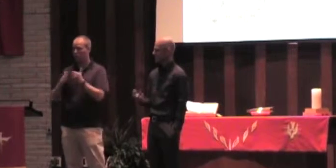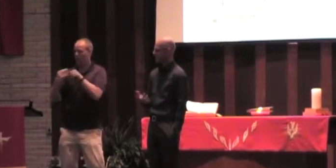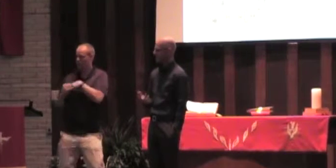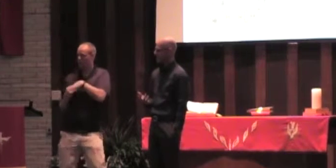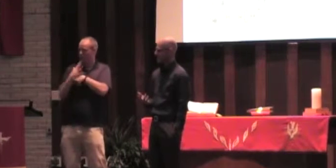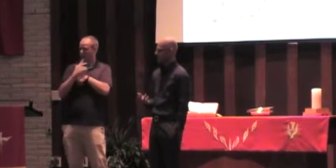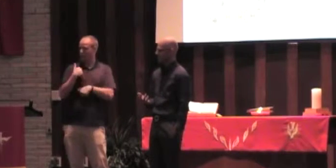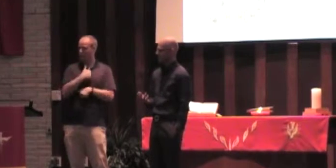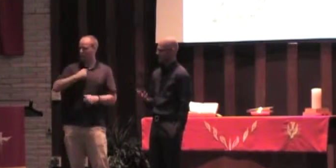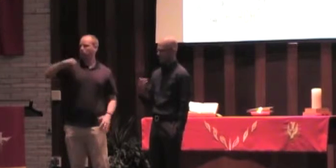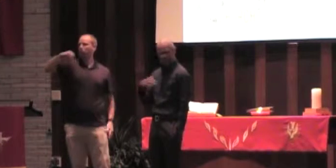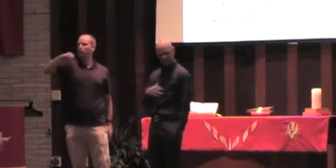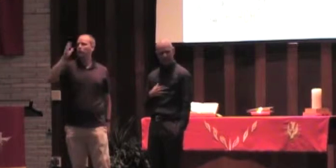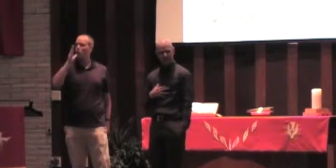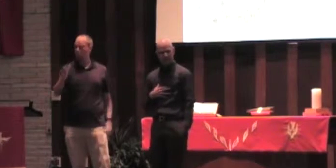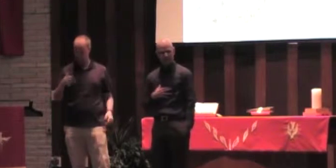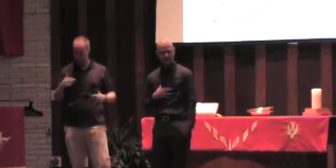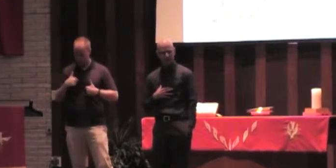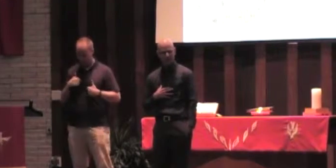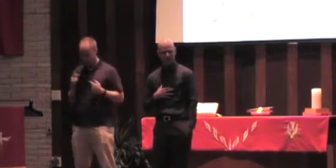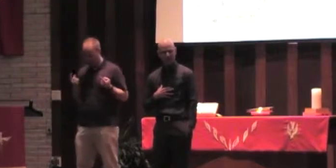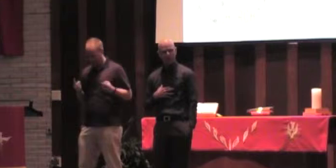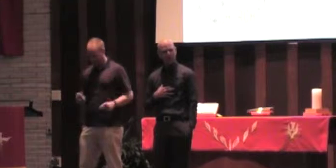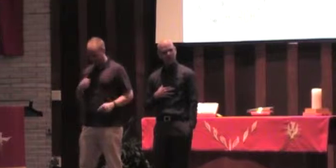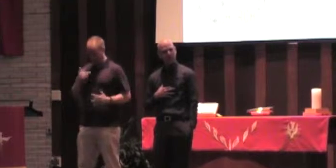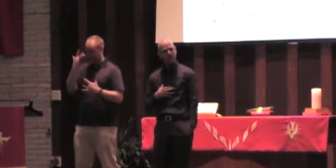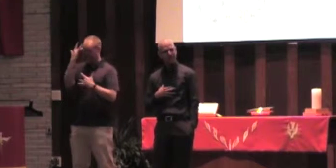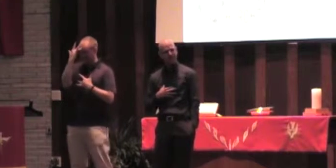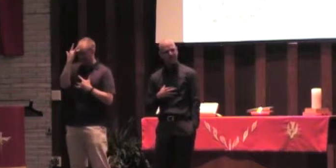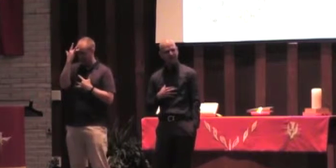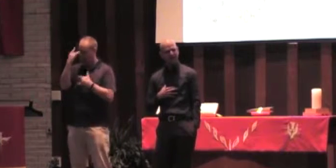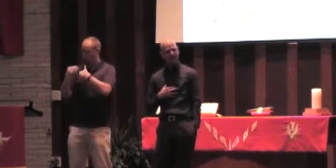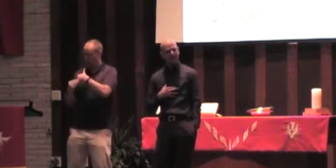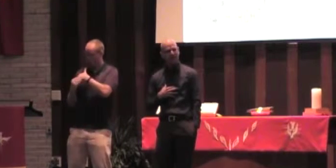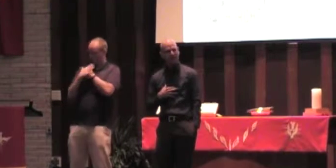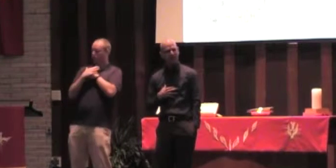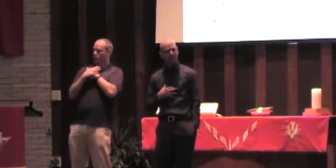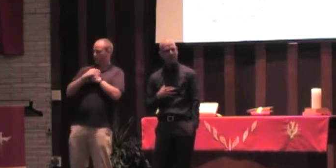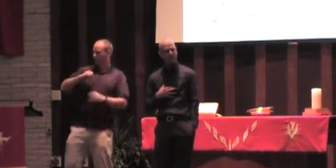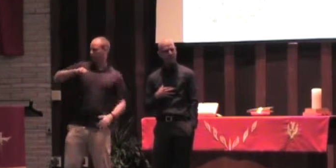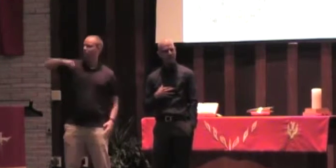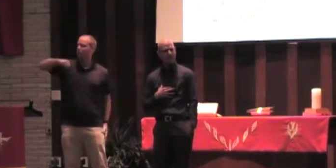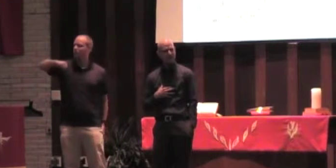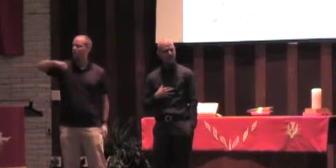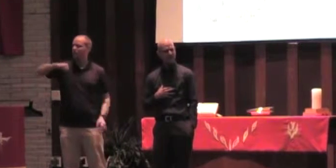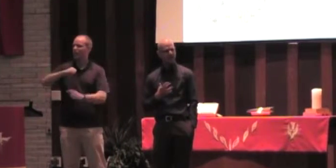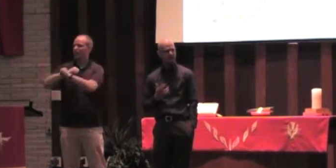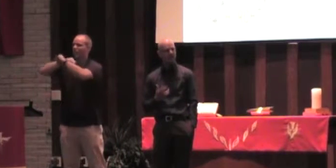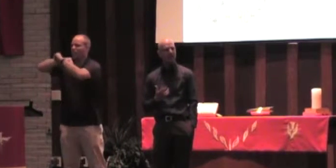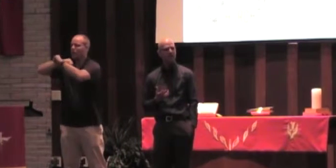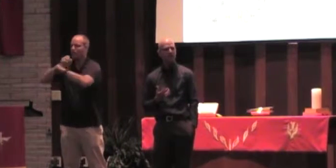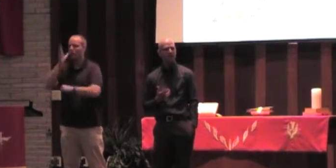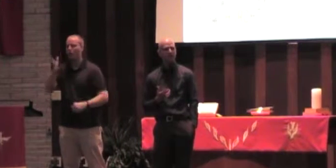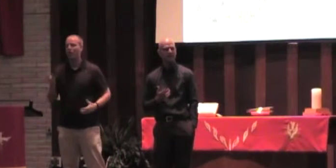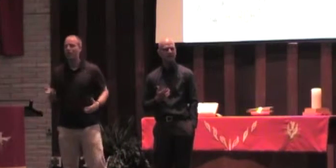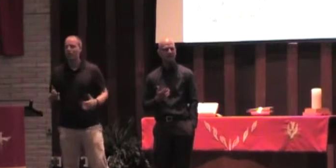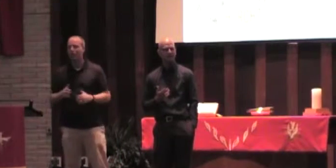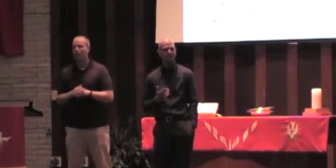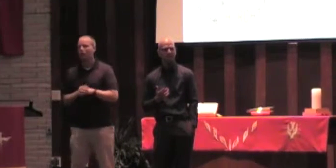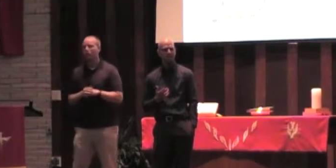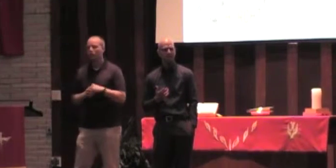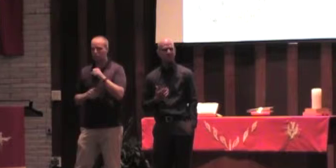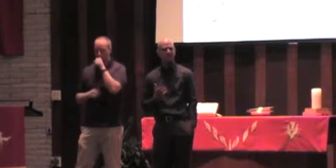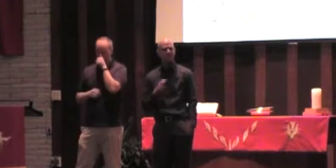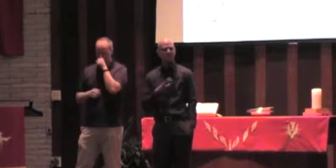Think about that. In our sickness, we will defend that which makes us sick. There's an irony there.